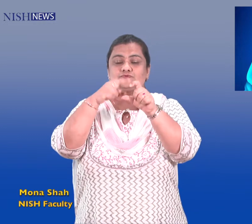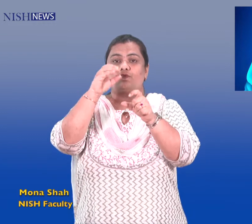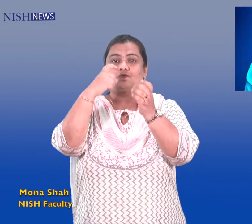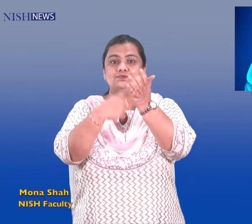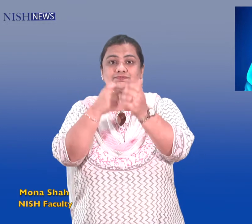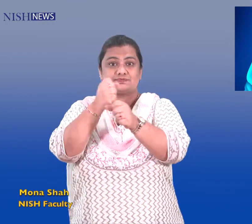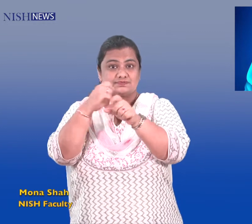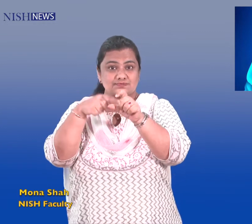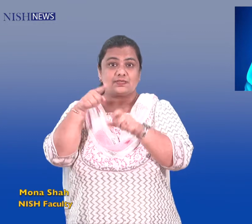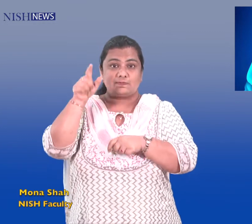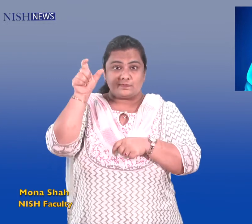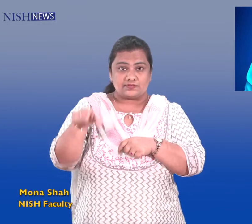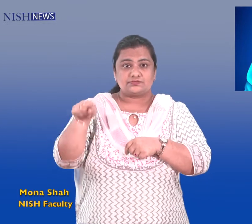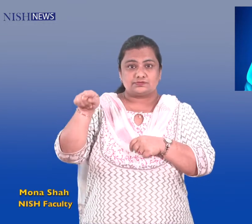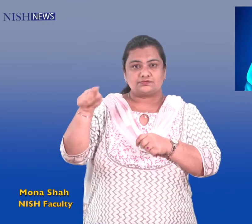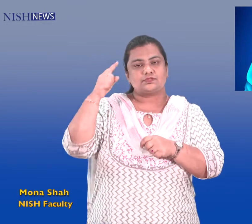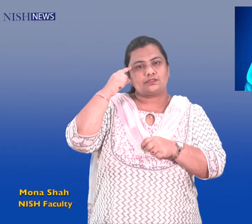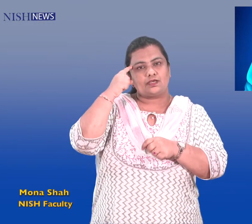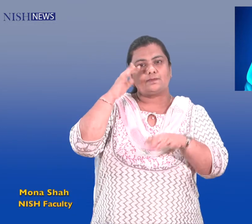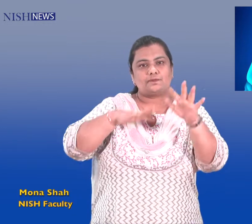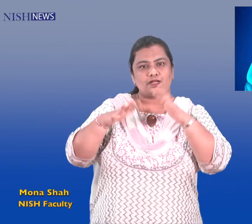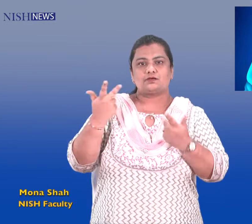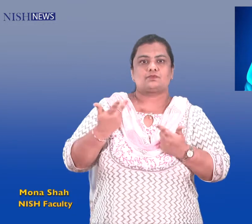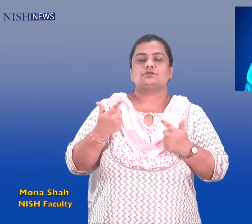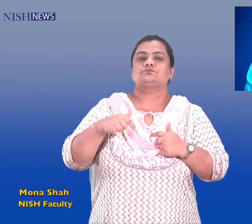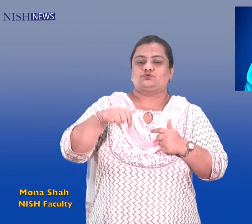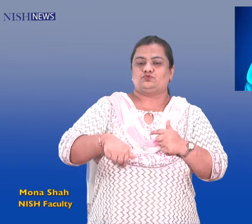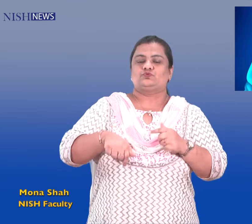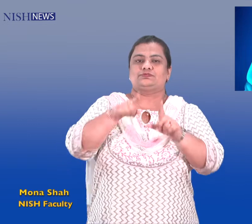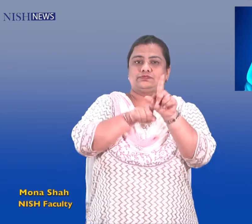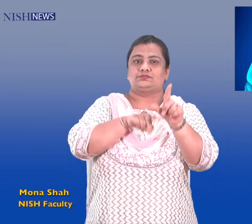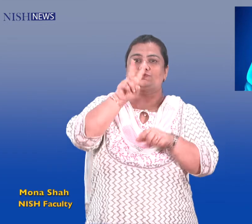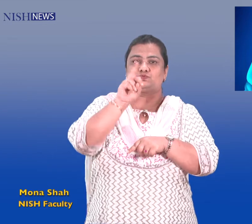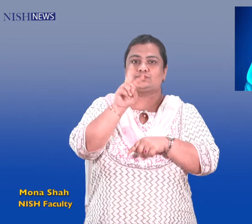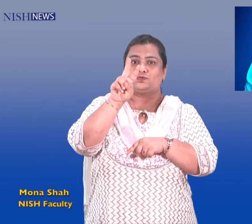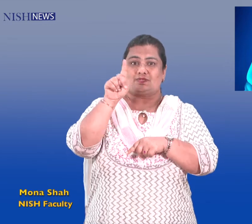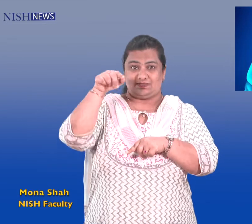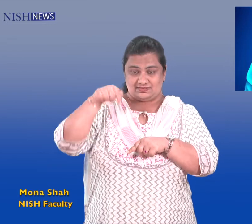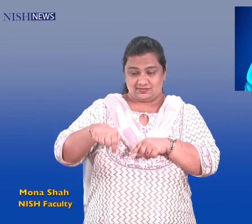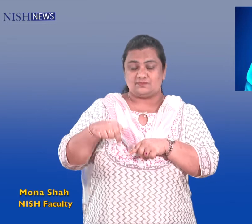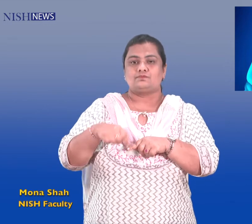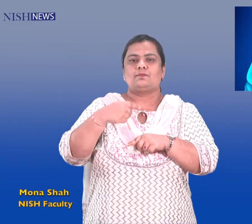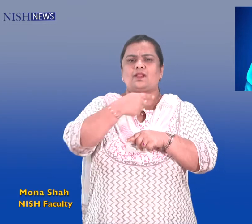community health centers CHC across the state in the year 2021. Pulmonary